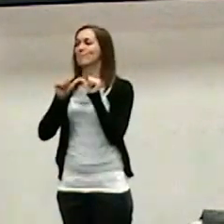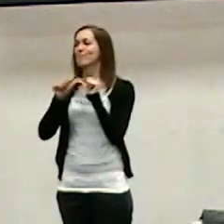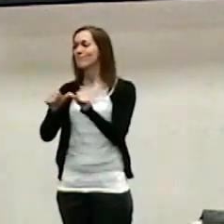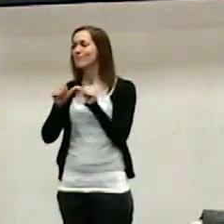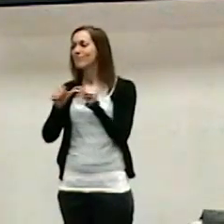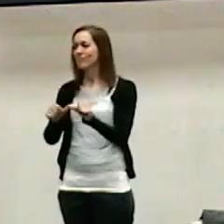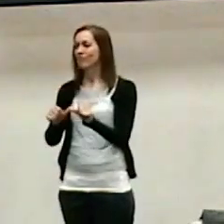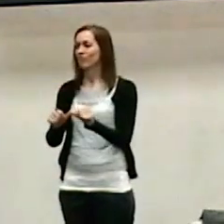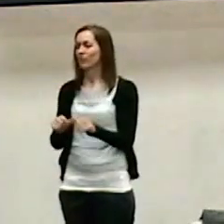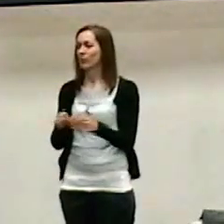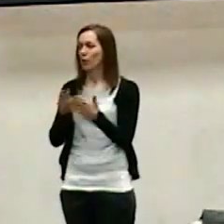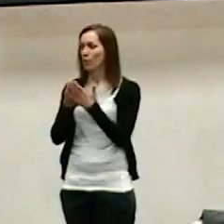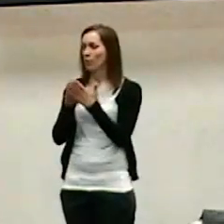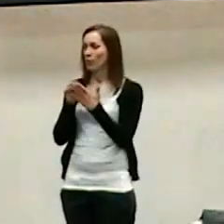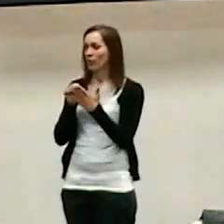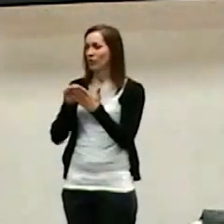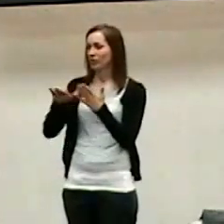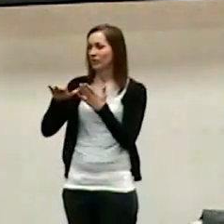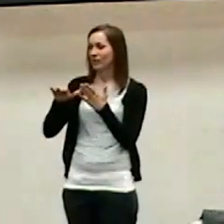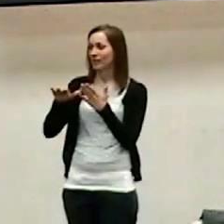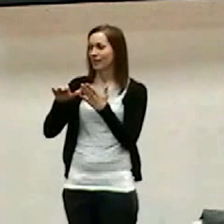You learn to draw strength from His people.